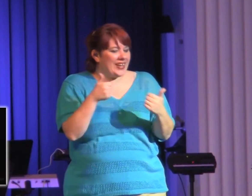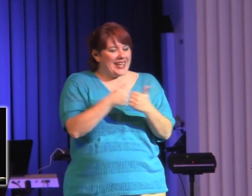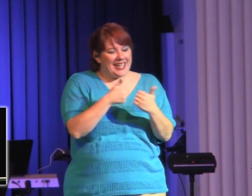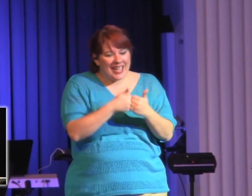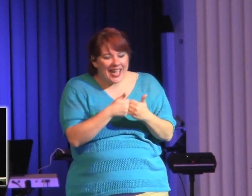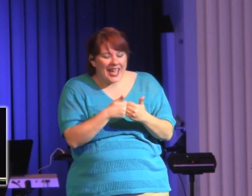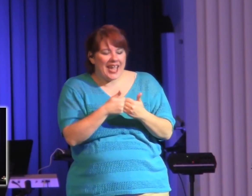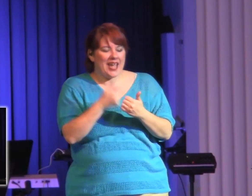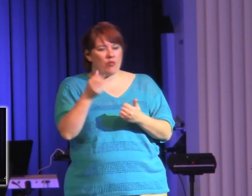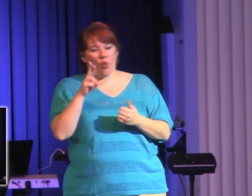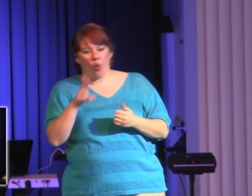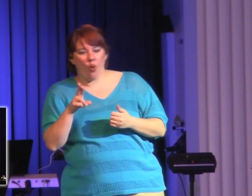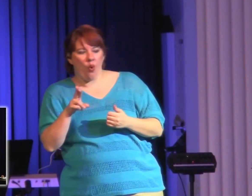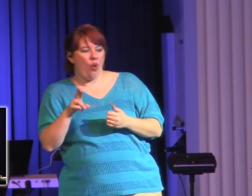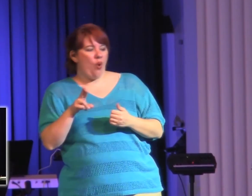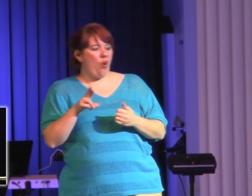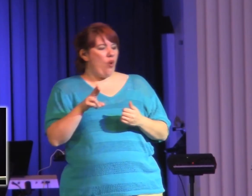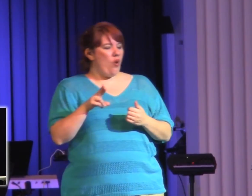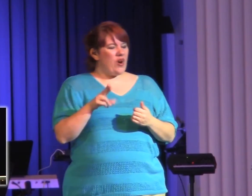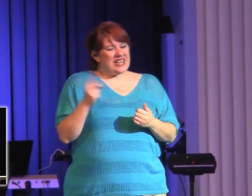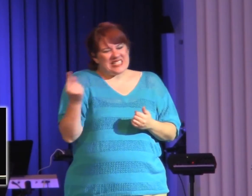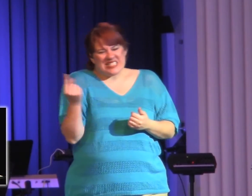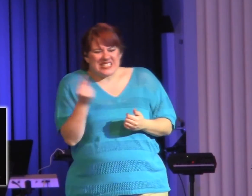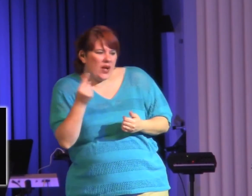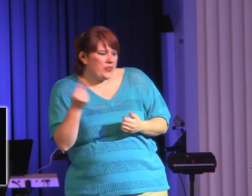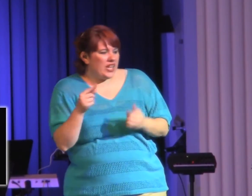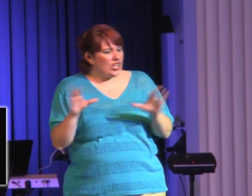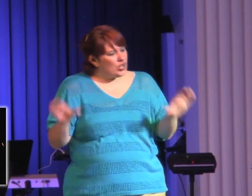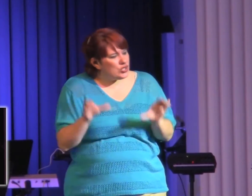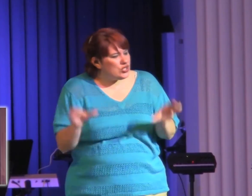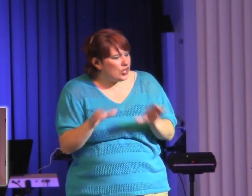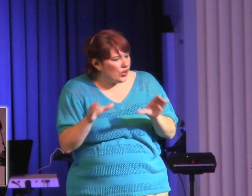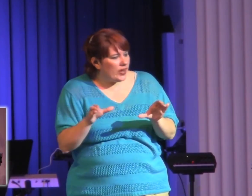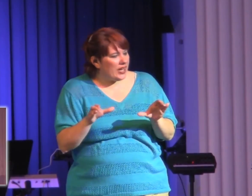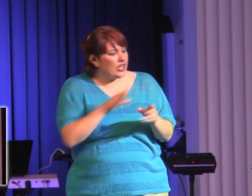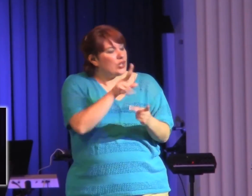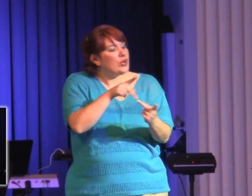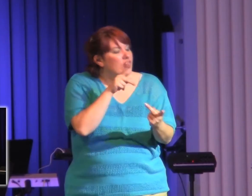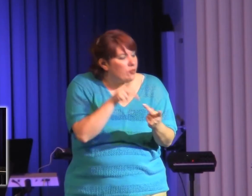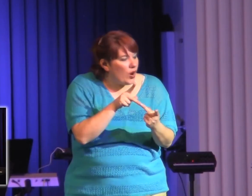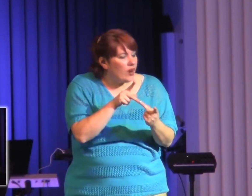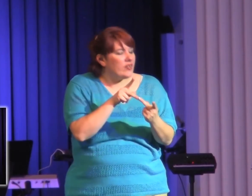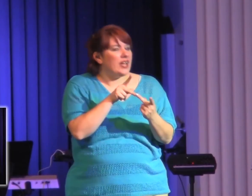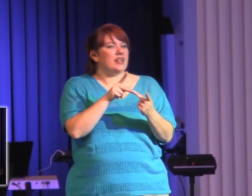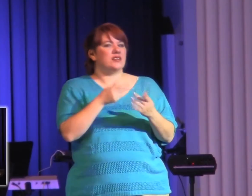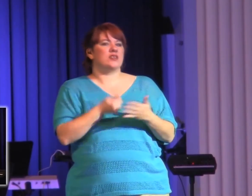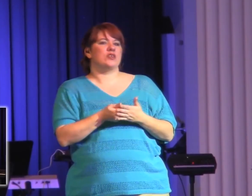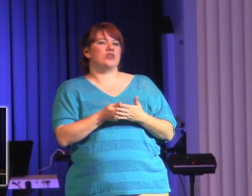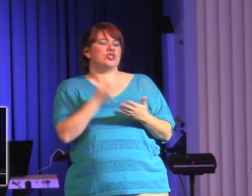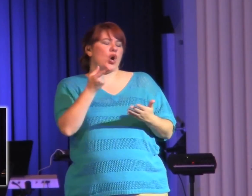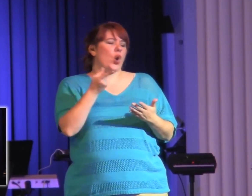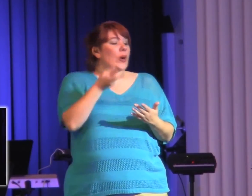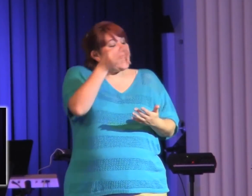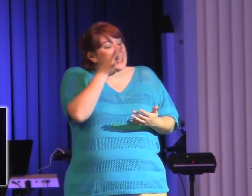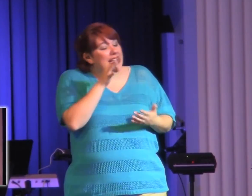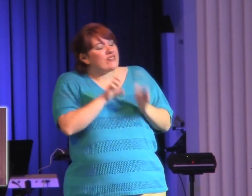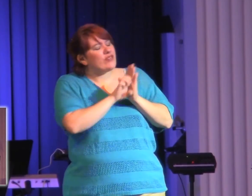other things. As a matter of fact, if I'm Mary Lou Retton, and it's 1984, and I've got this